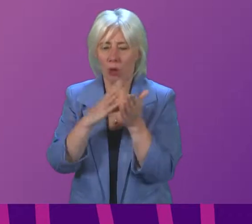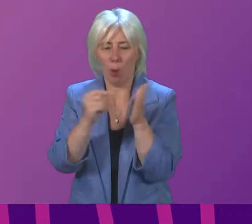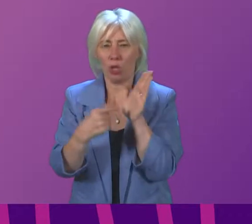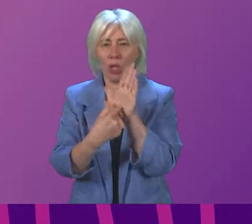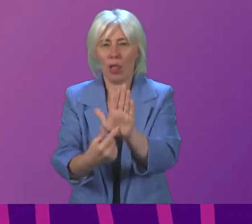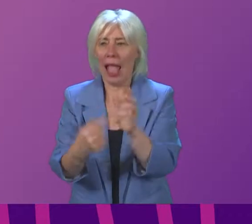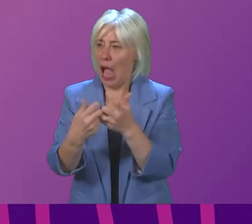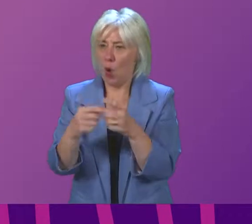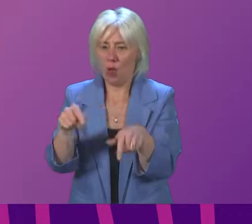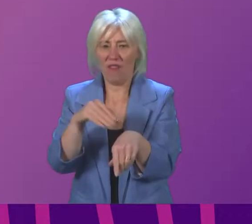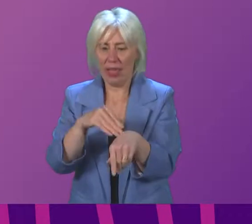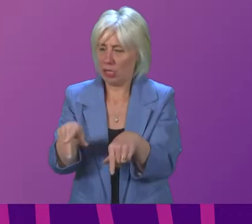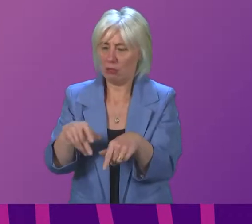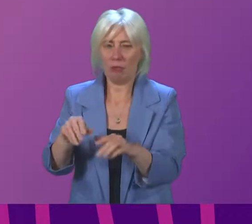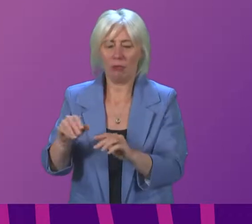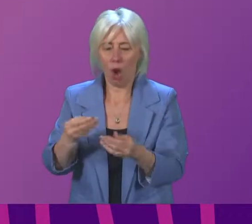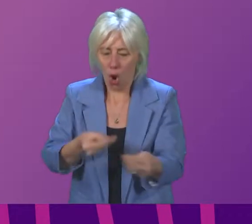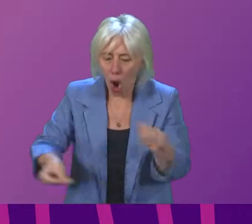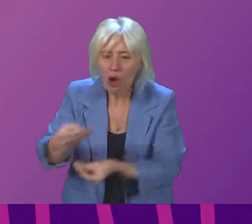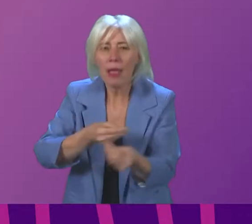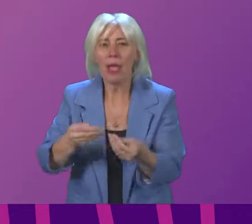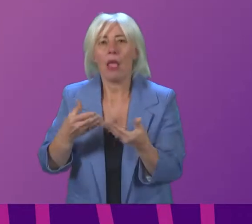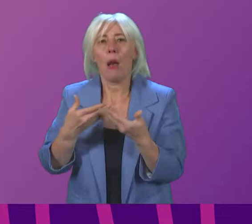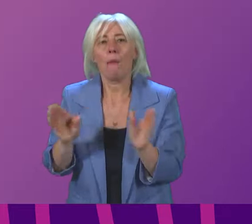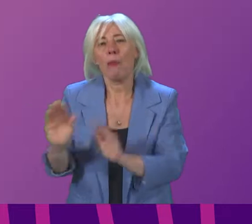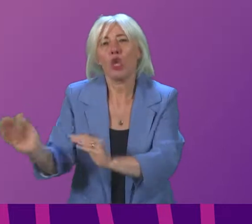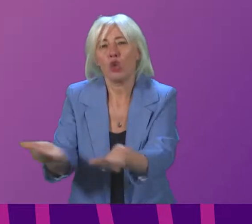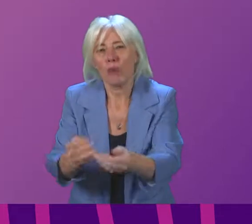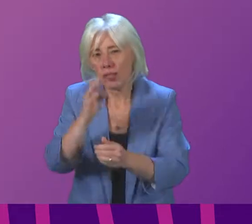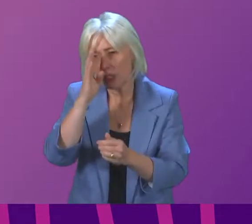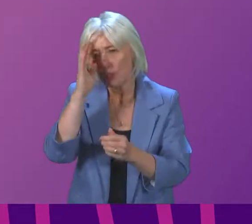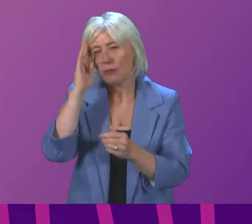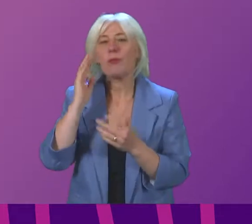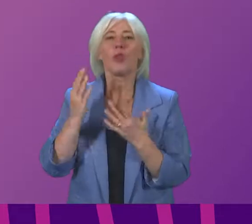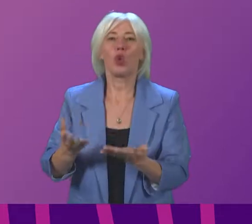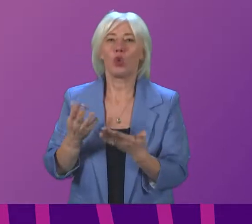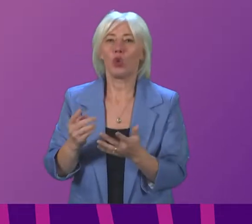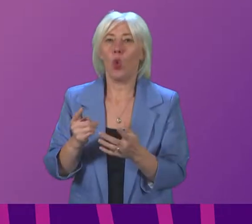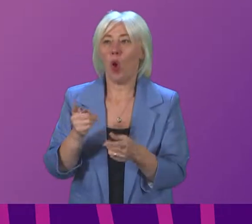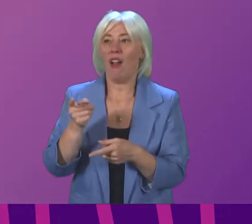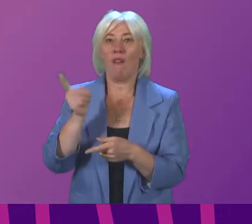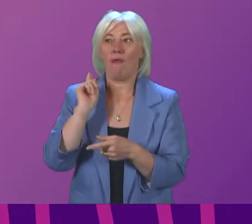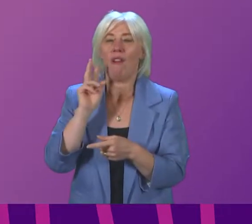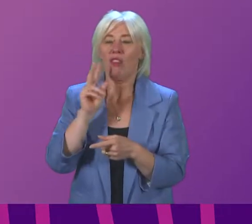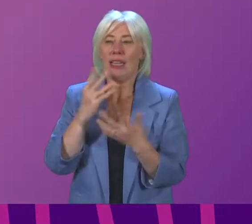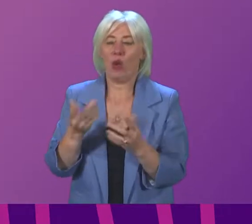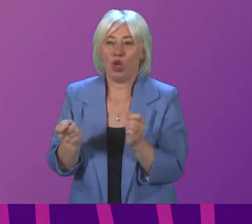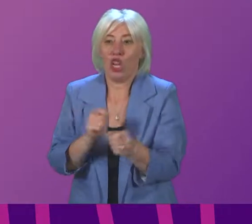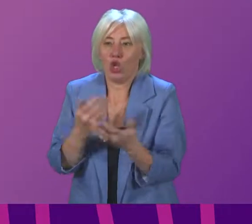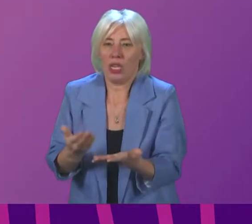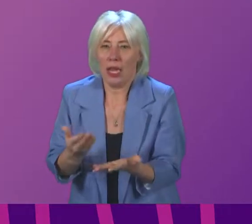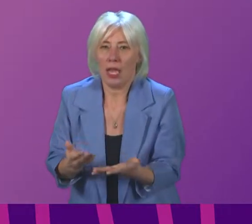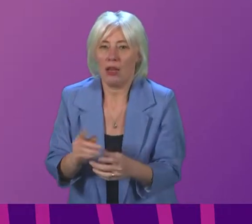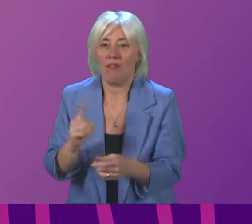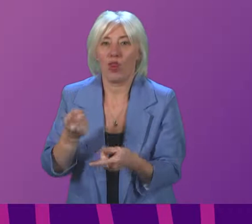our economy and public services? Now, clearly, we have had today a change from the announcement on Friday, and the First Minister is now saying,